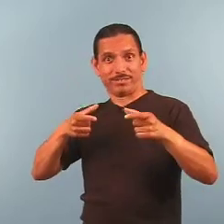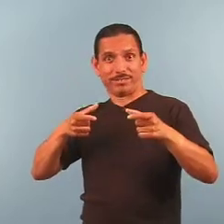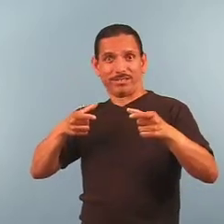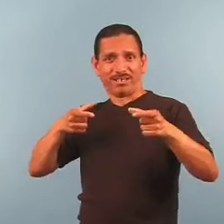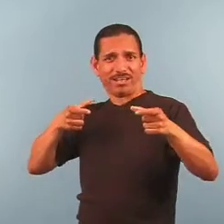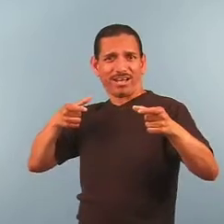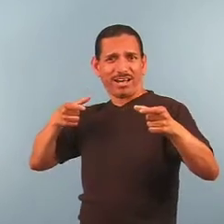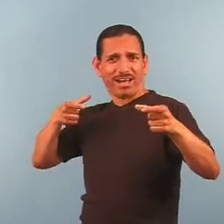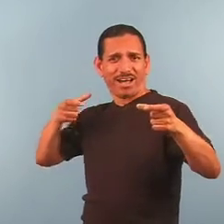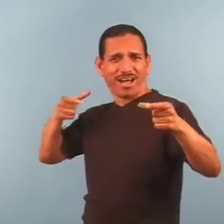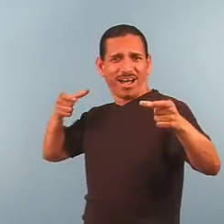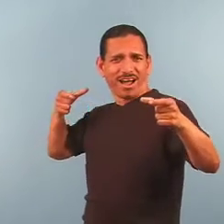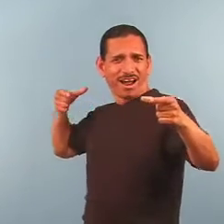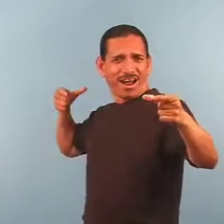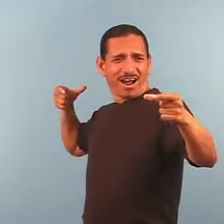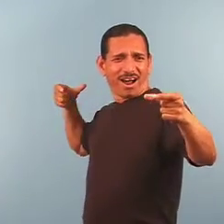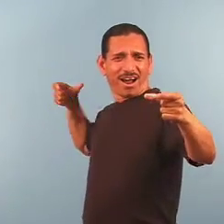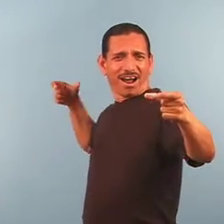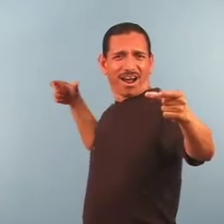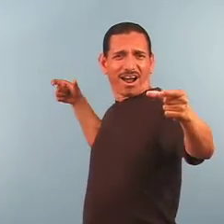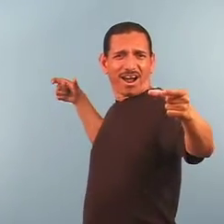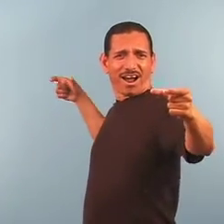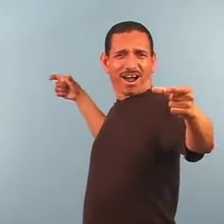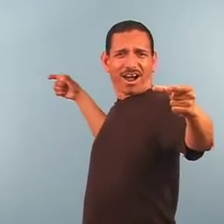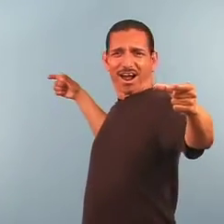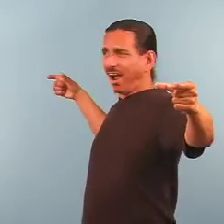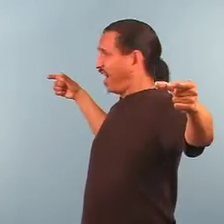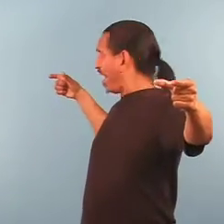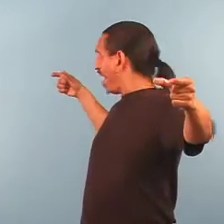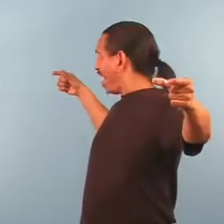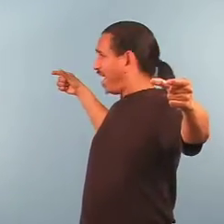images apart with your arms spread wide